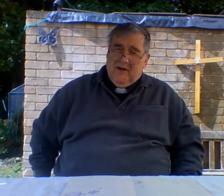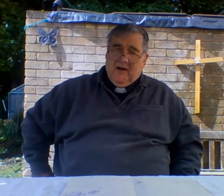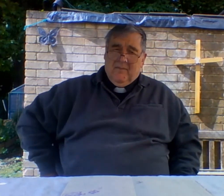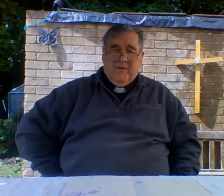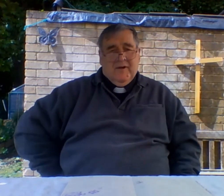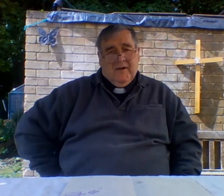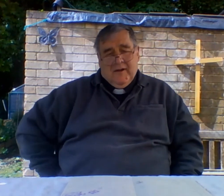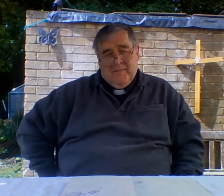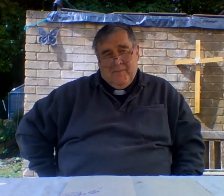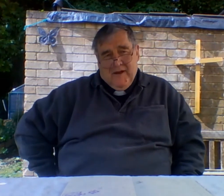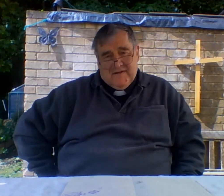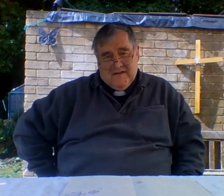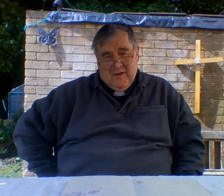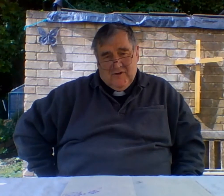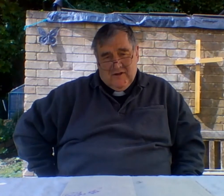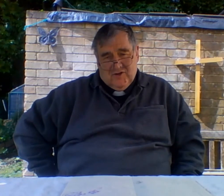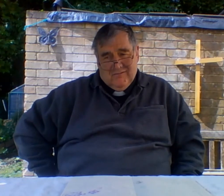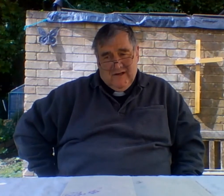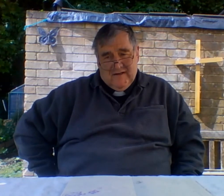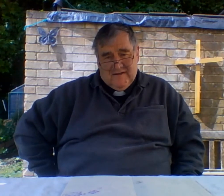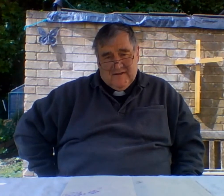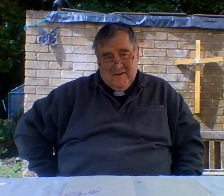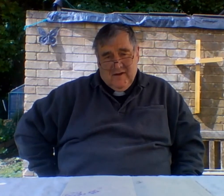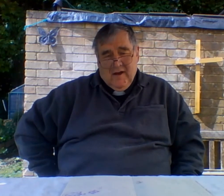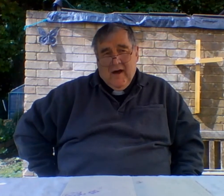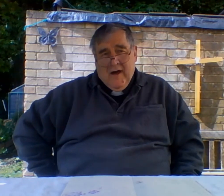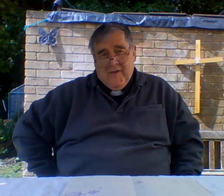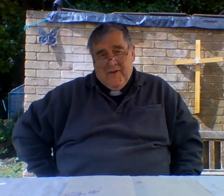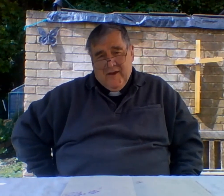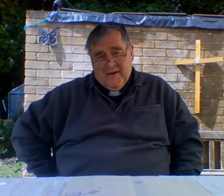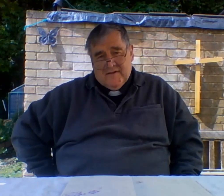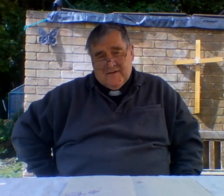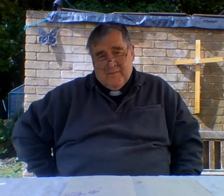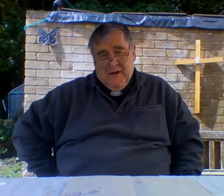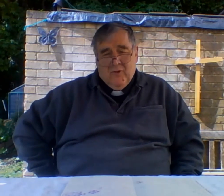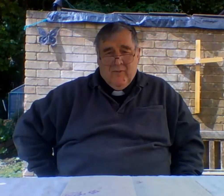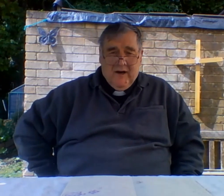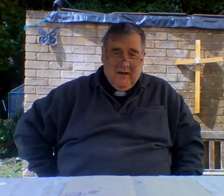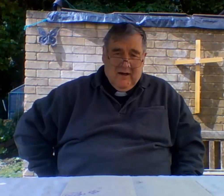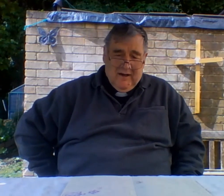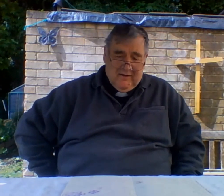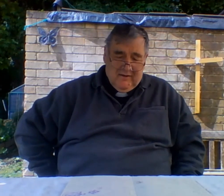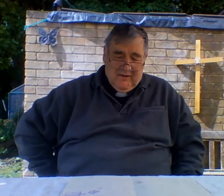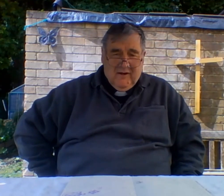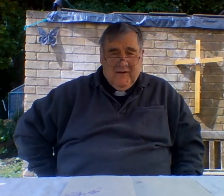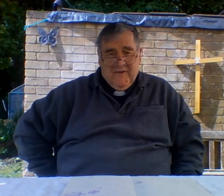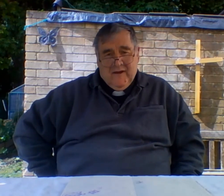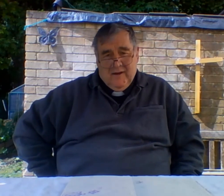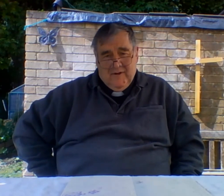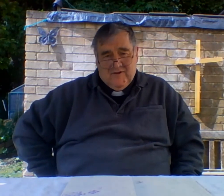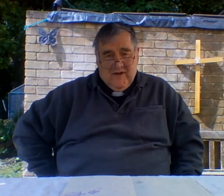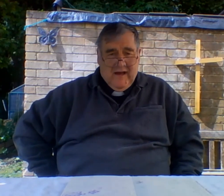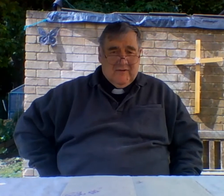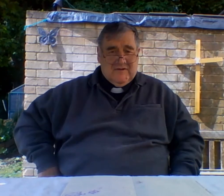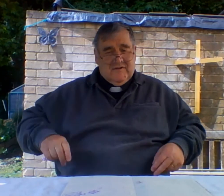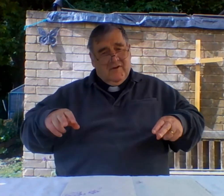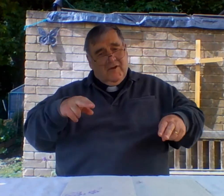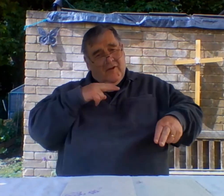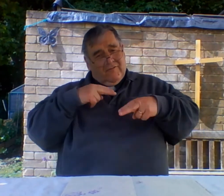up in bsl dictionaries other things that people might like if they come into the house for